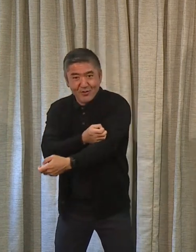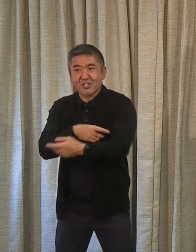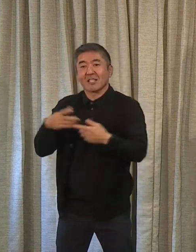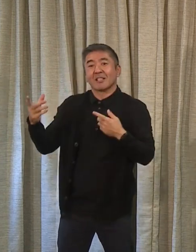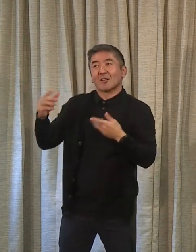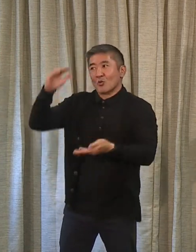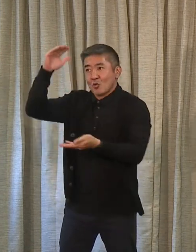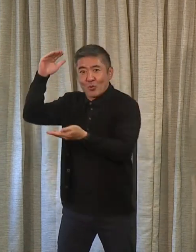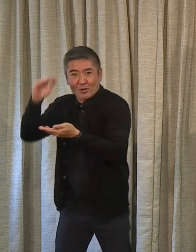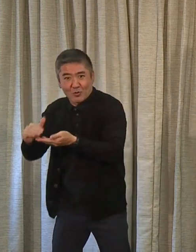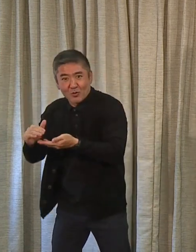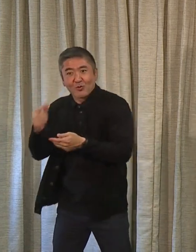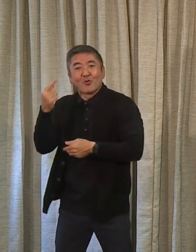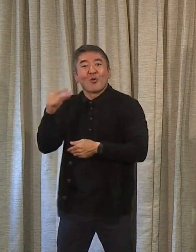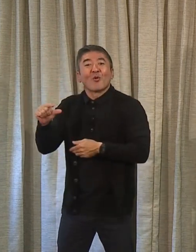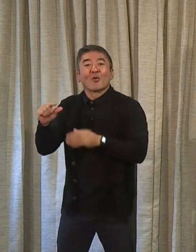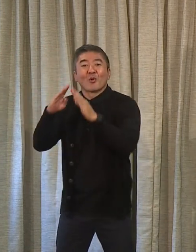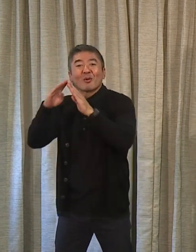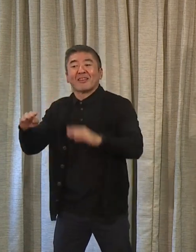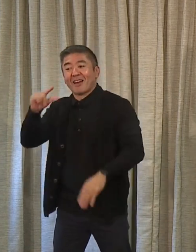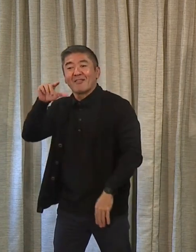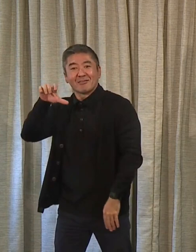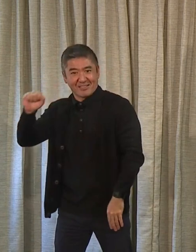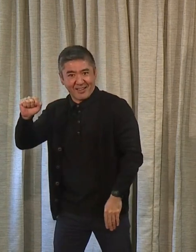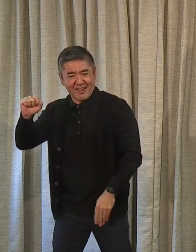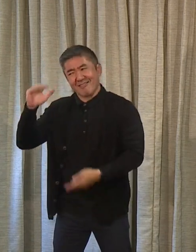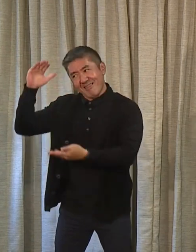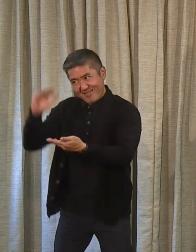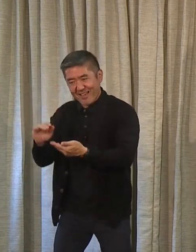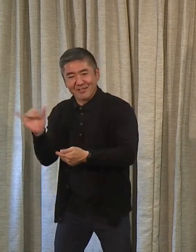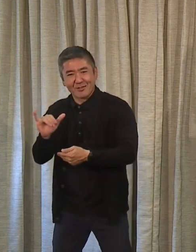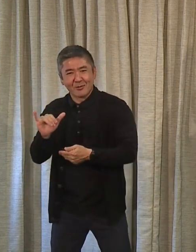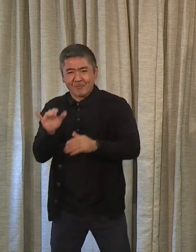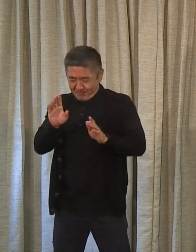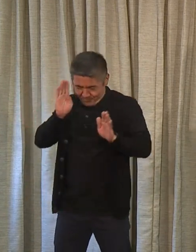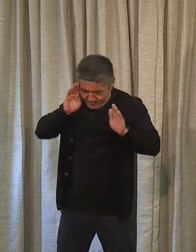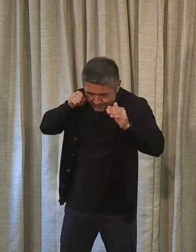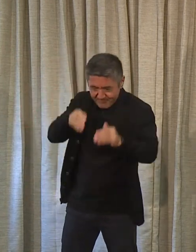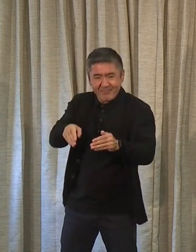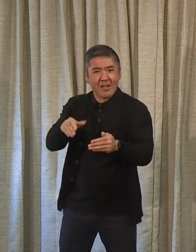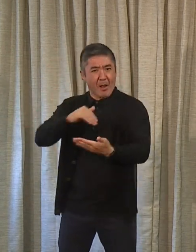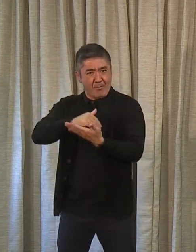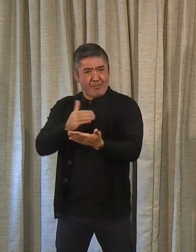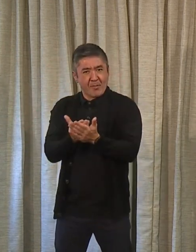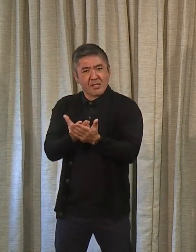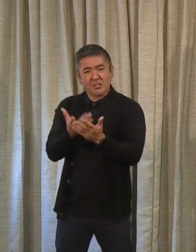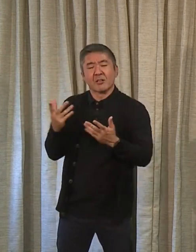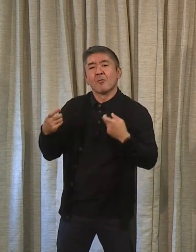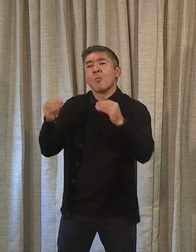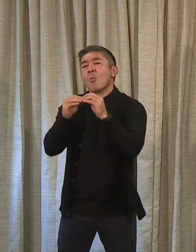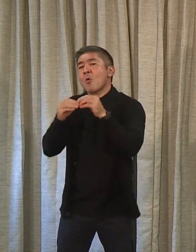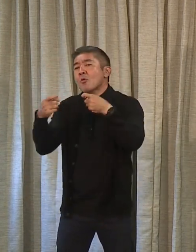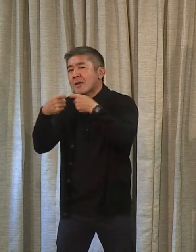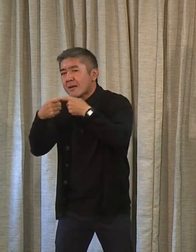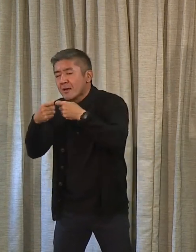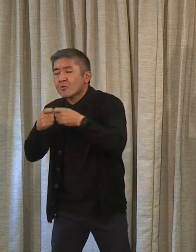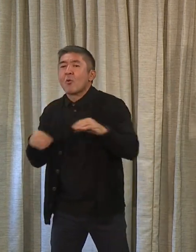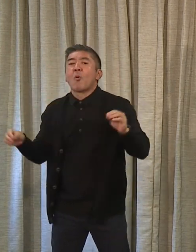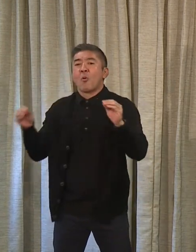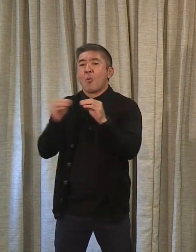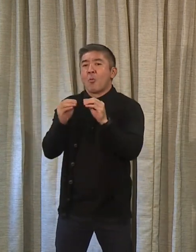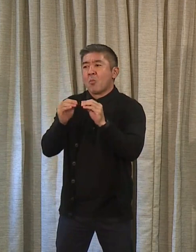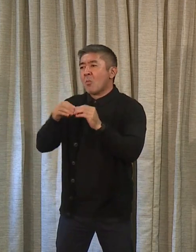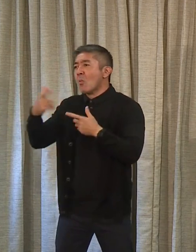profile for that. That's been our emphasis on this budget has been electrification and improving traffic flow. And